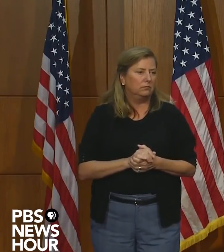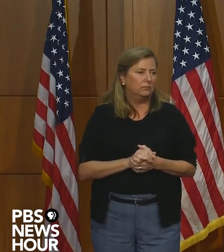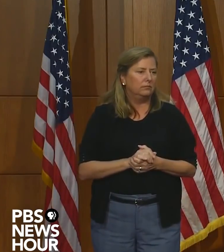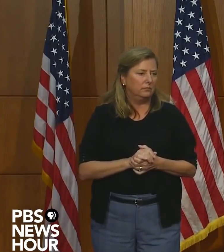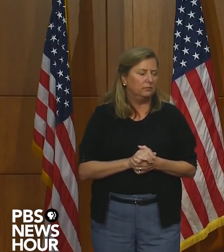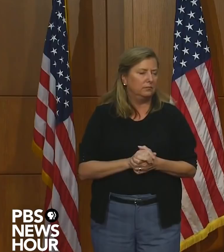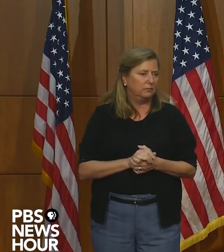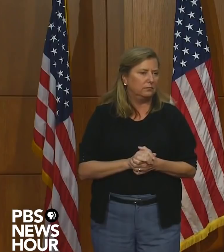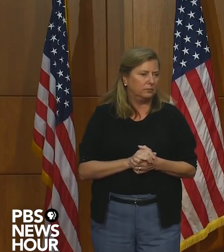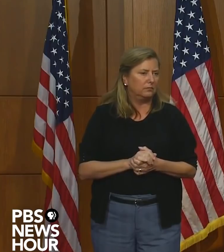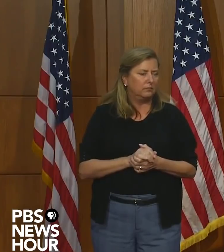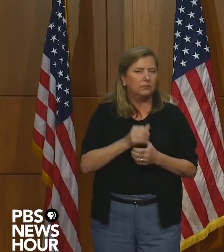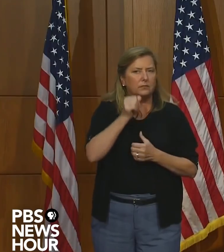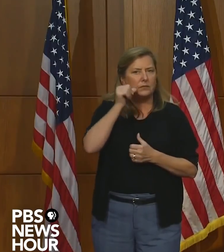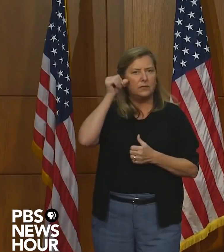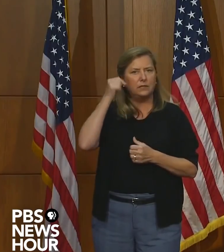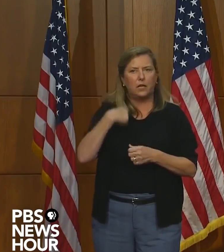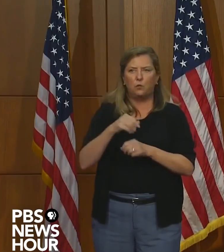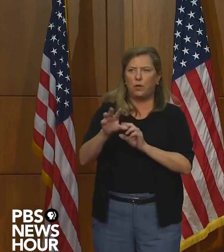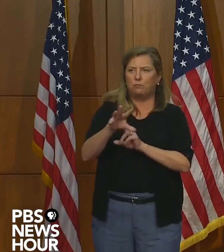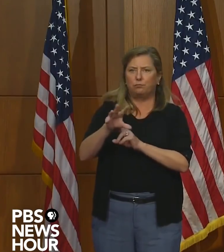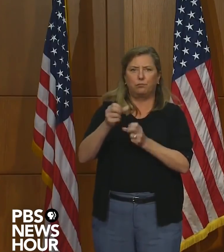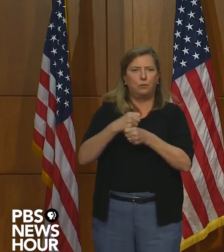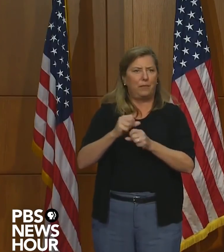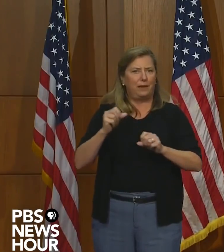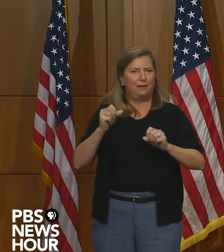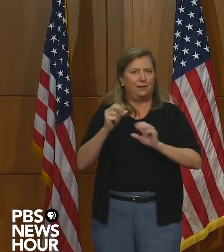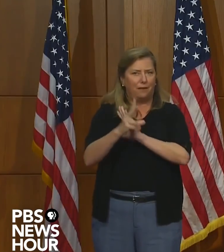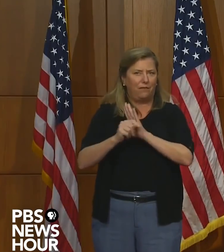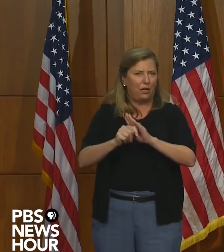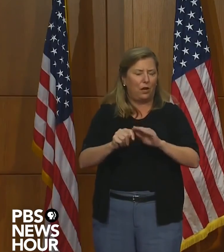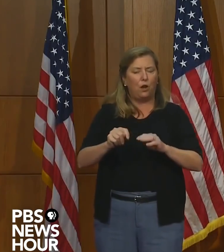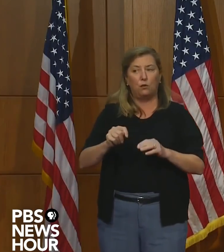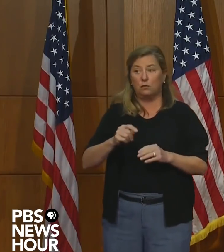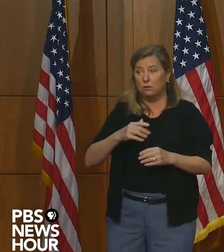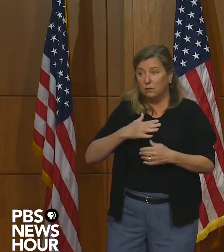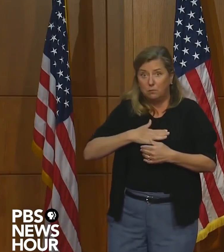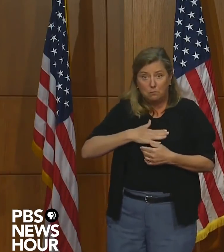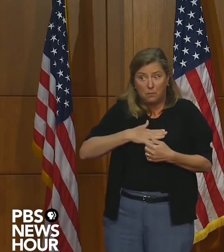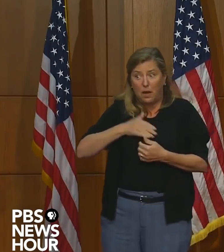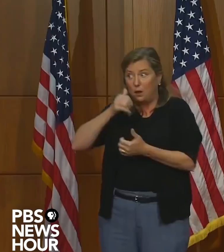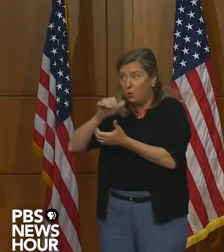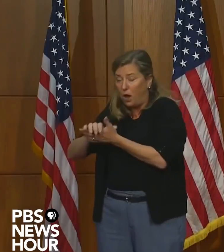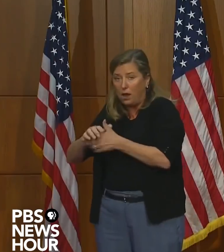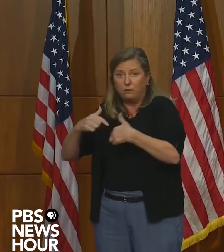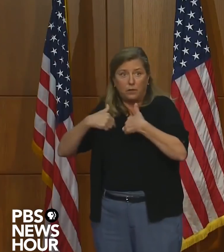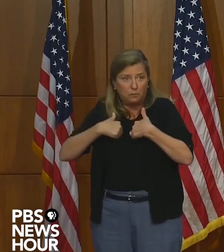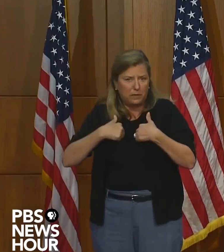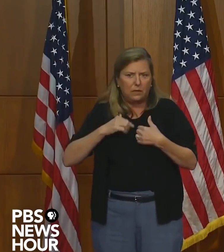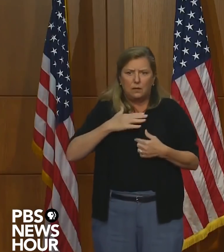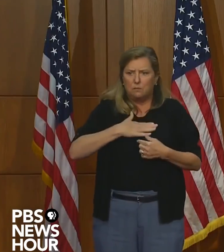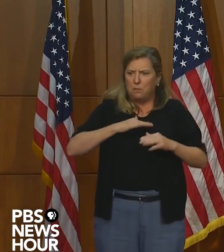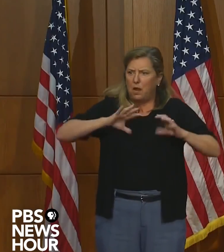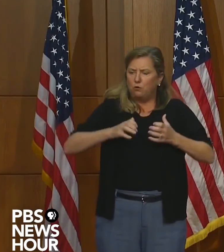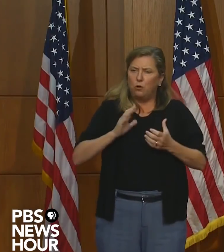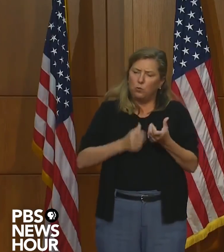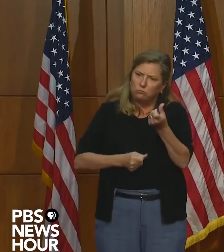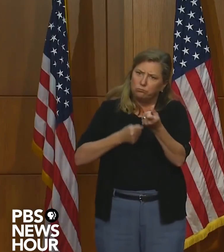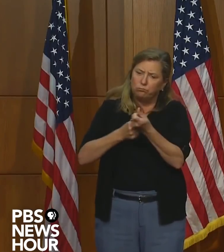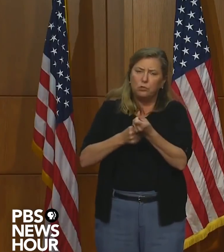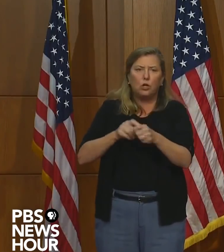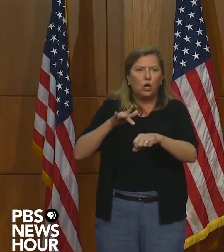yesterday for it, but, uh, is my wife's and my commitment and our administration's commitment to early childhood